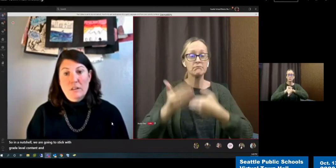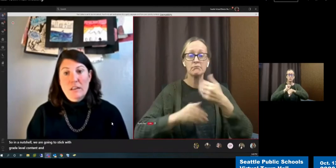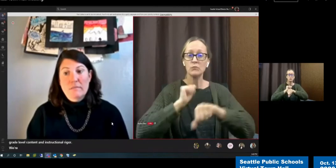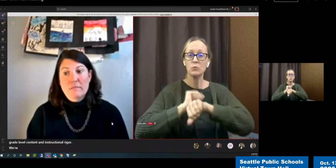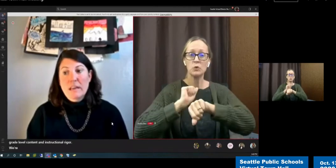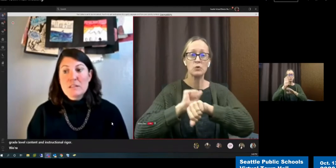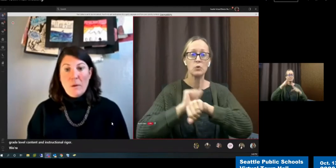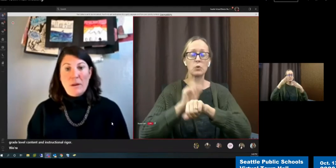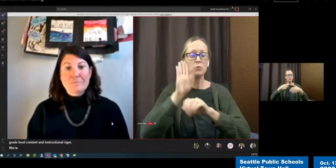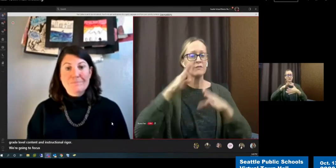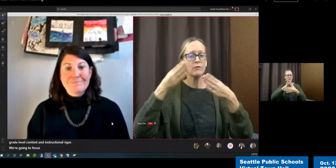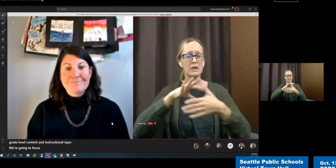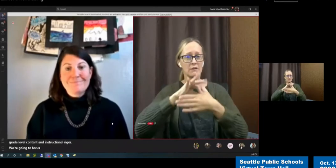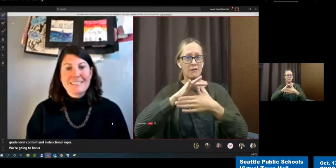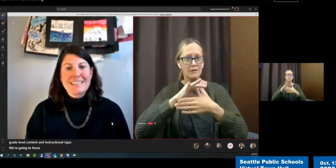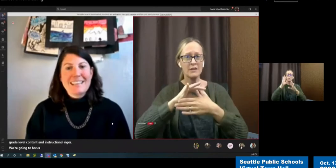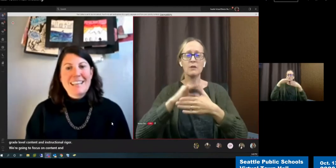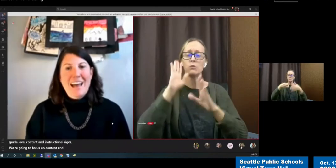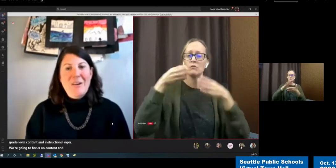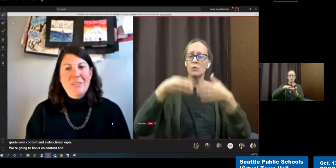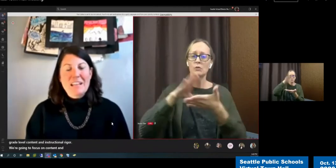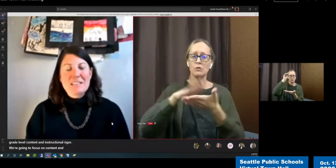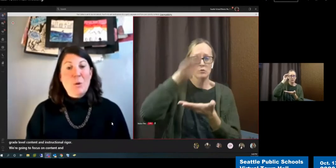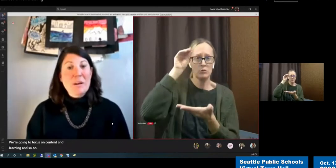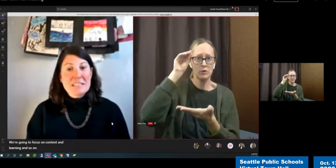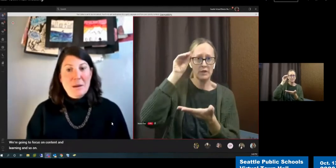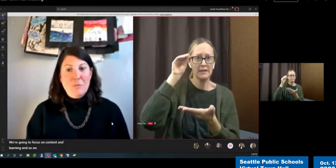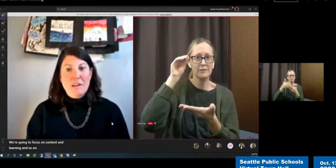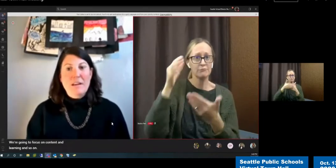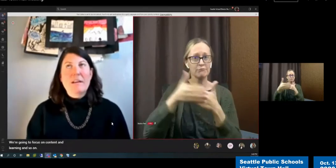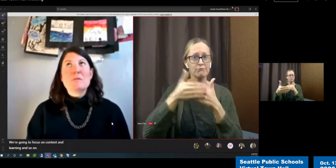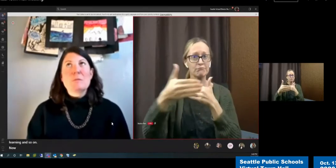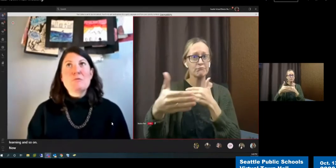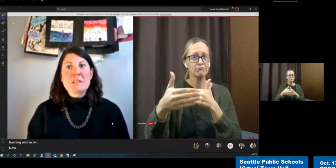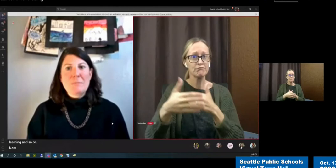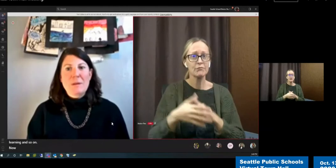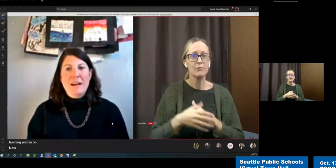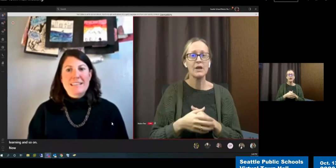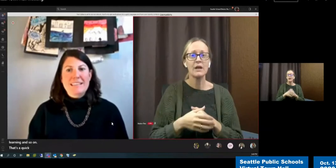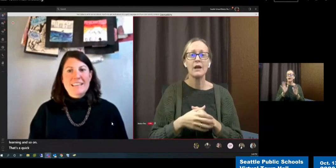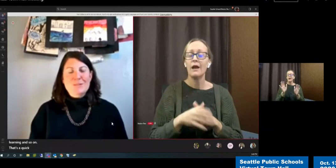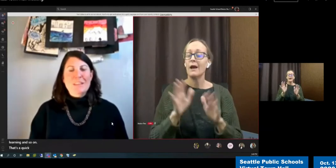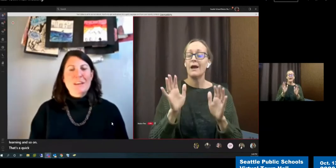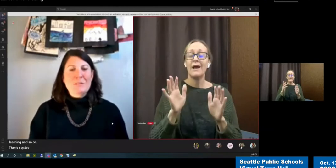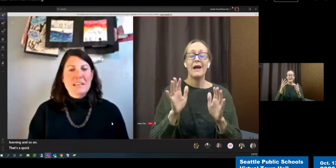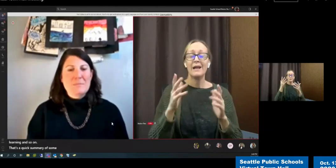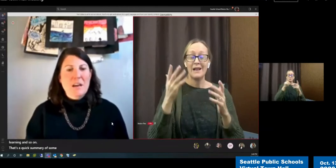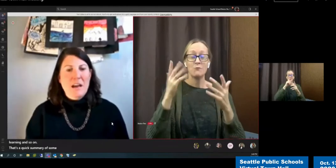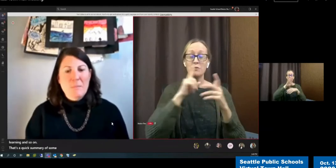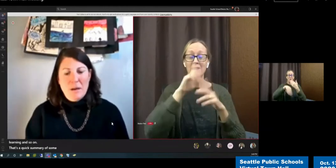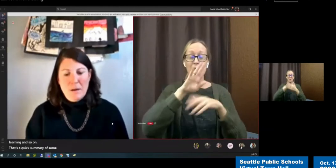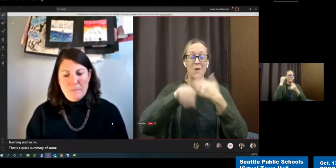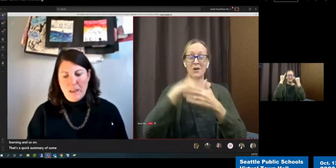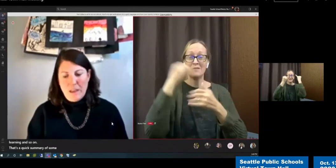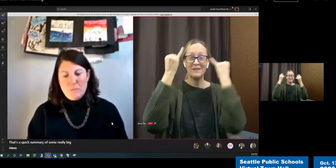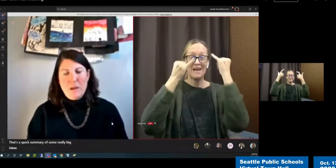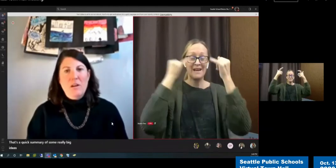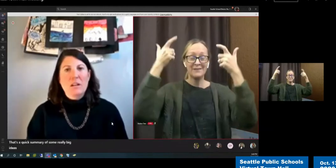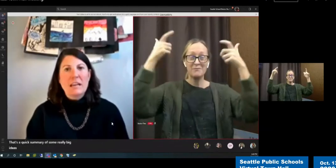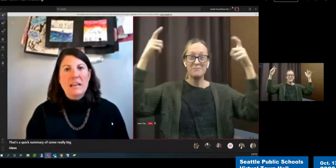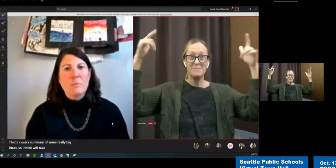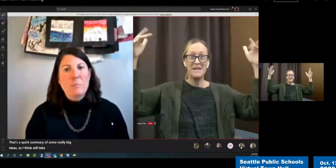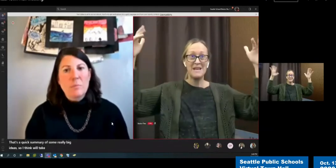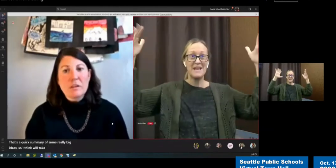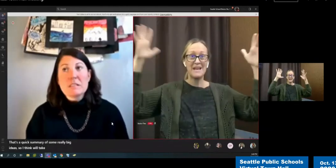learning and so on. Now, that's a quick summary of some really big ideas. So, I think we'll take some time after my